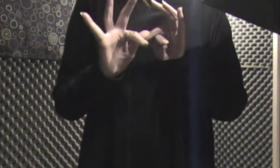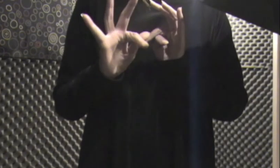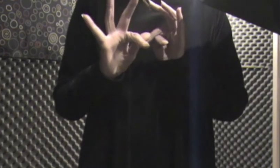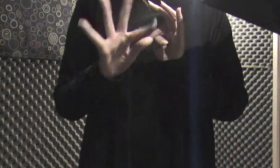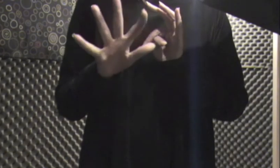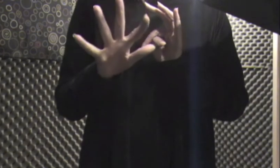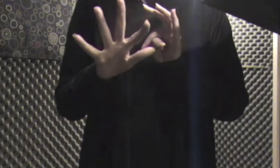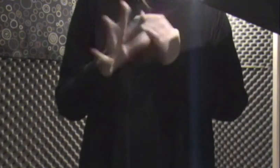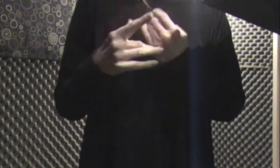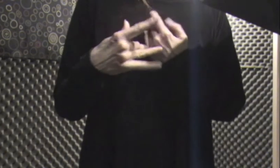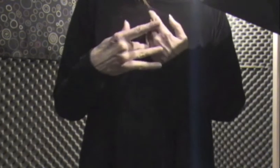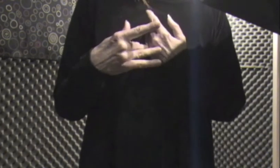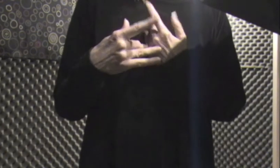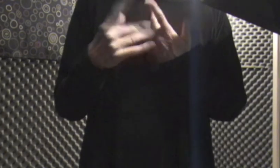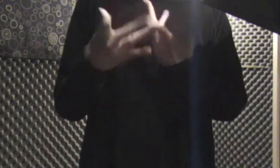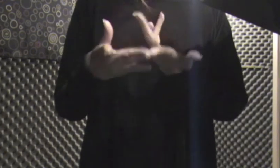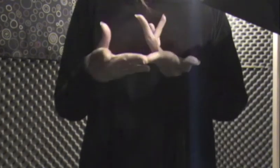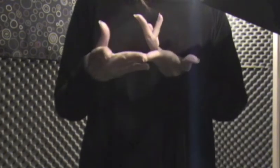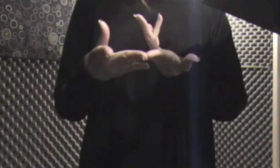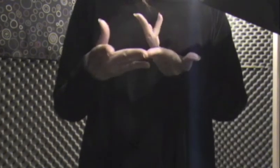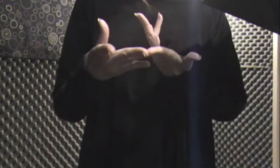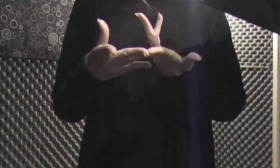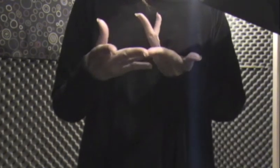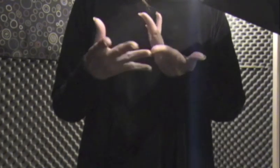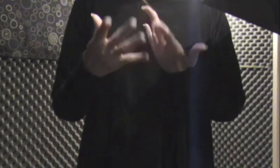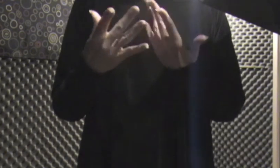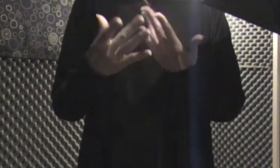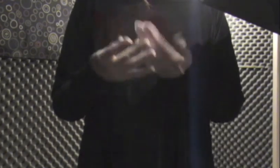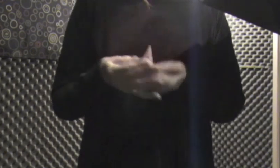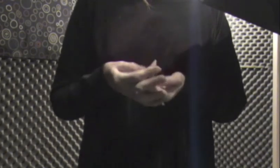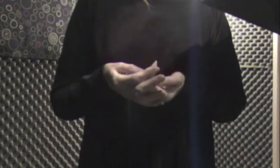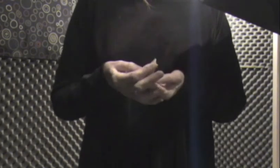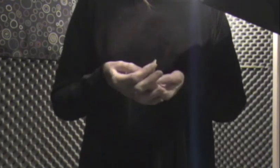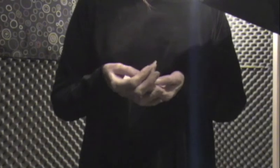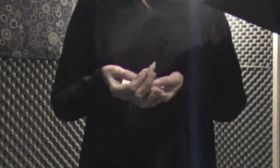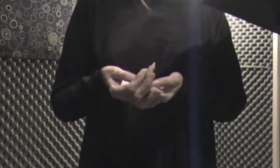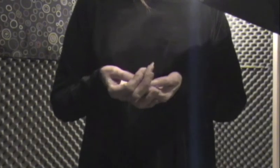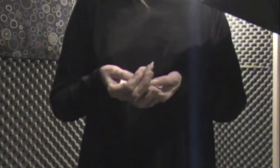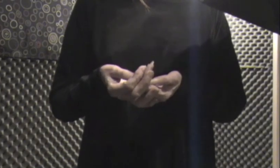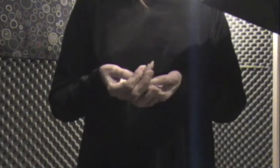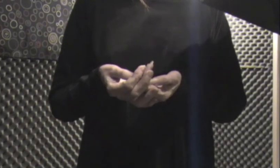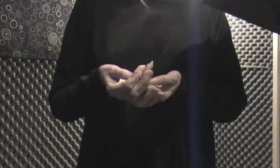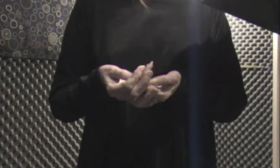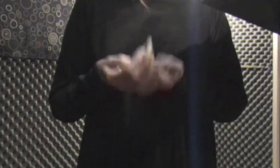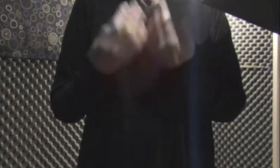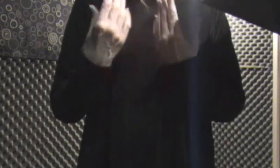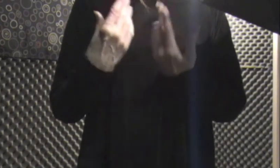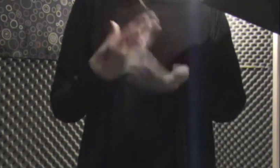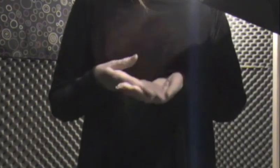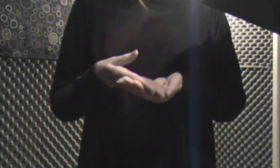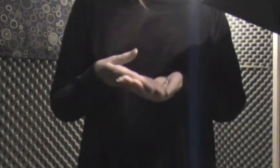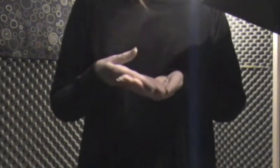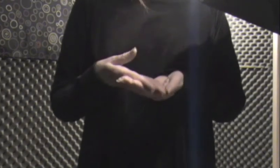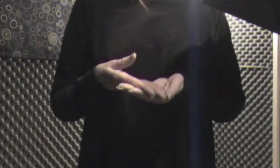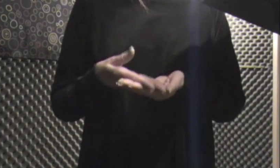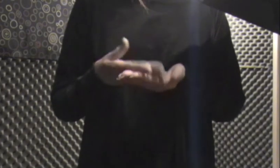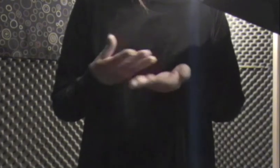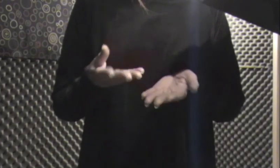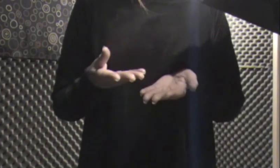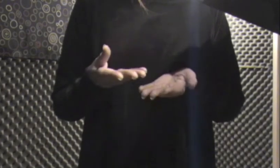touch It's him Me The fish I'm cleaning And the sorry Sorry Falling apart Sticks We call